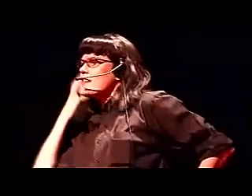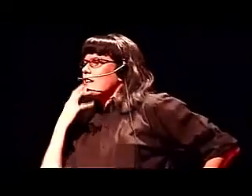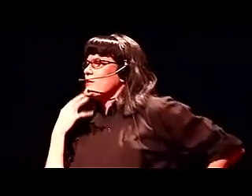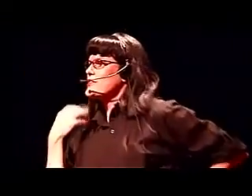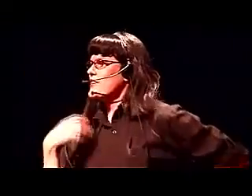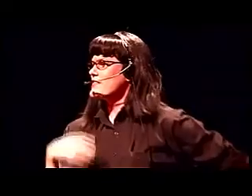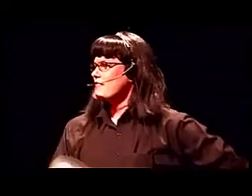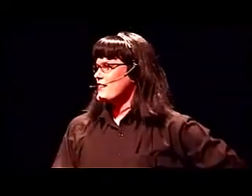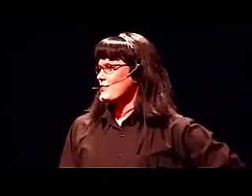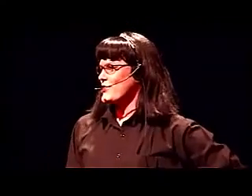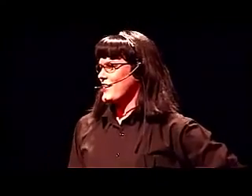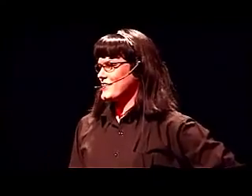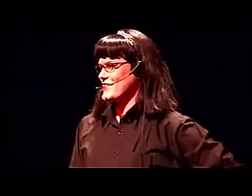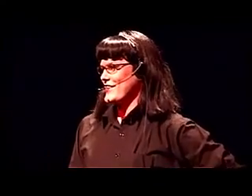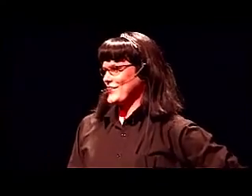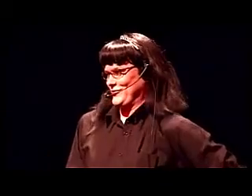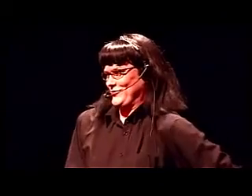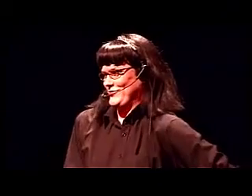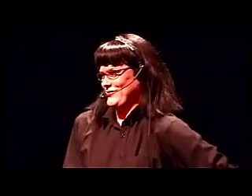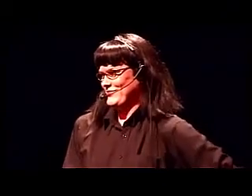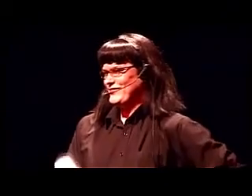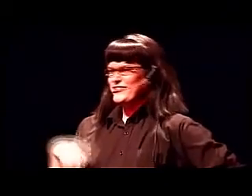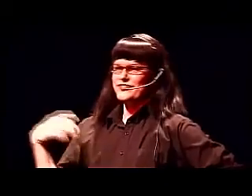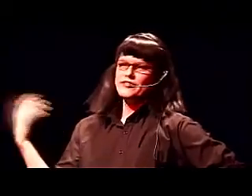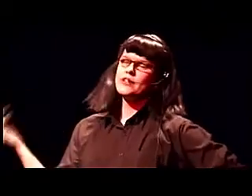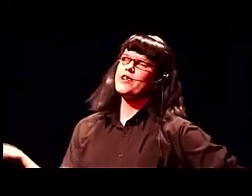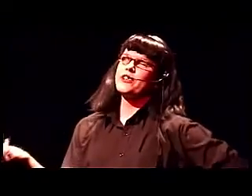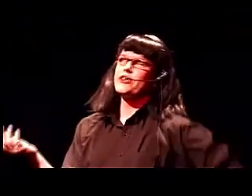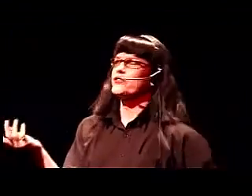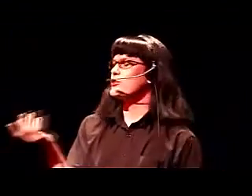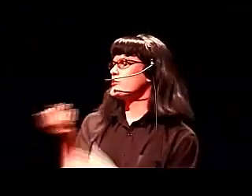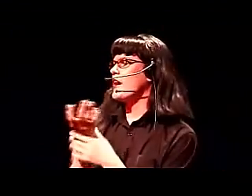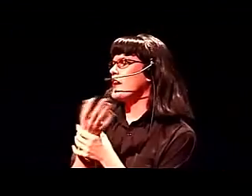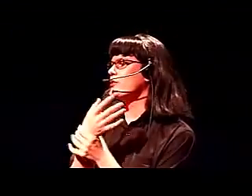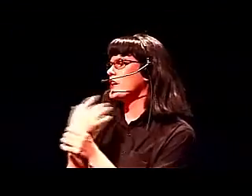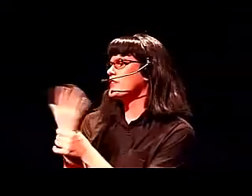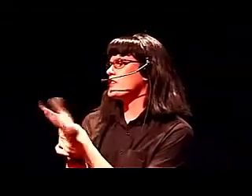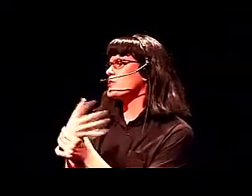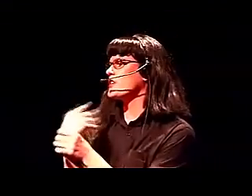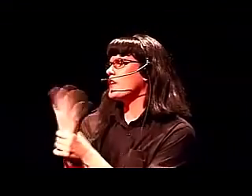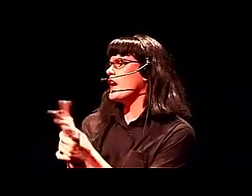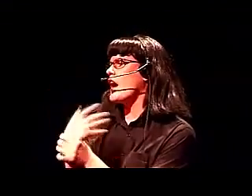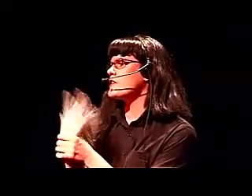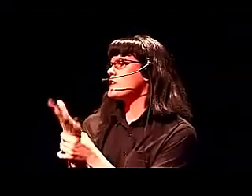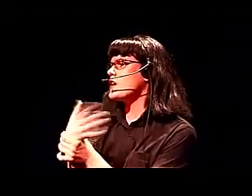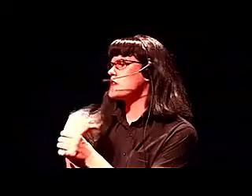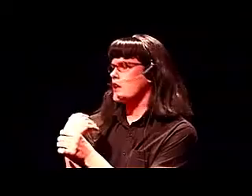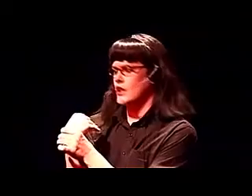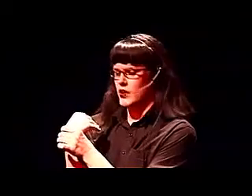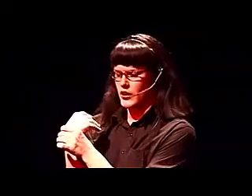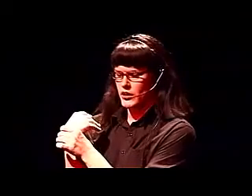Tell you what, Trace, it takes all kinds, don't it? I'm definitely looking forward to my annual leave next week, though. RSI is getting...